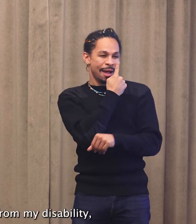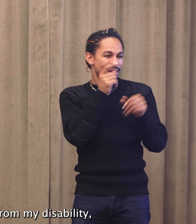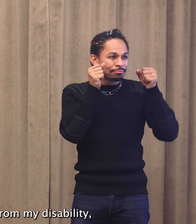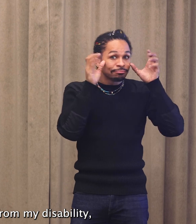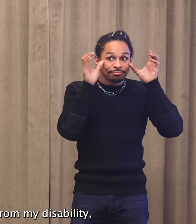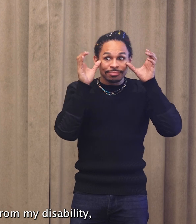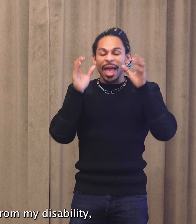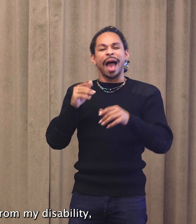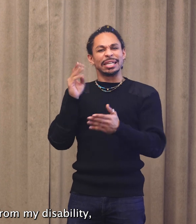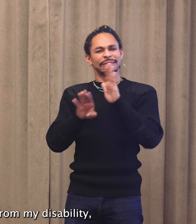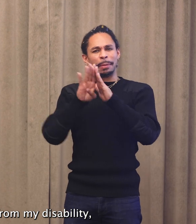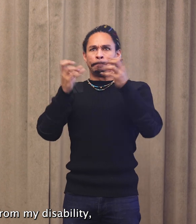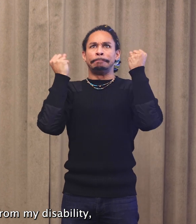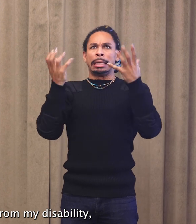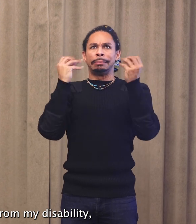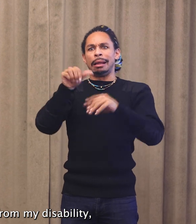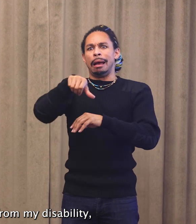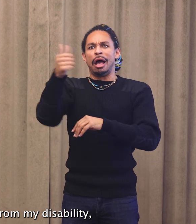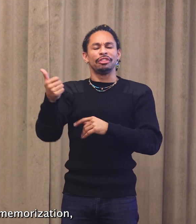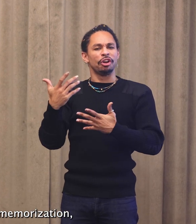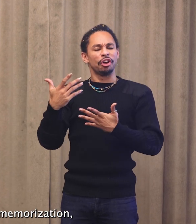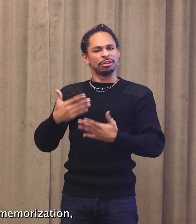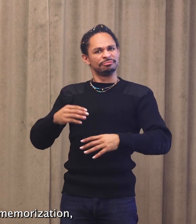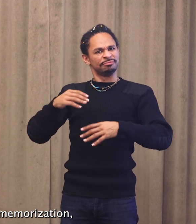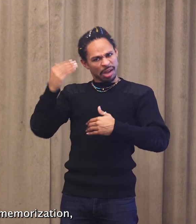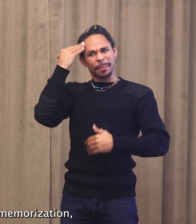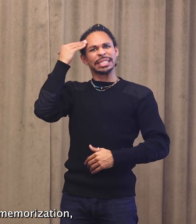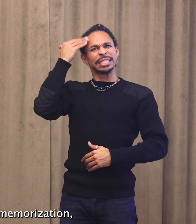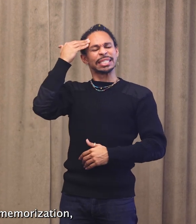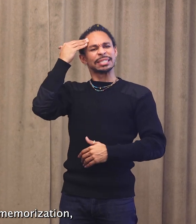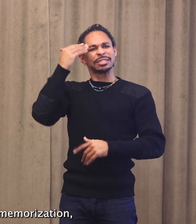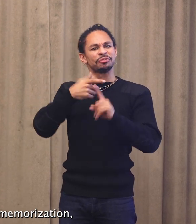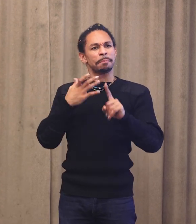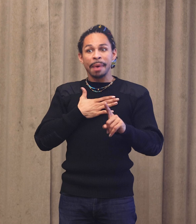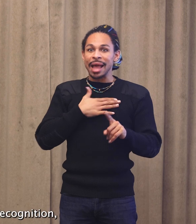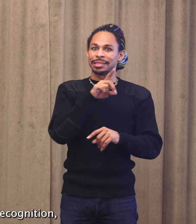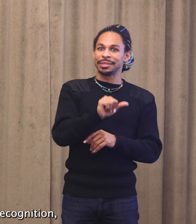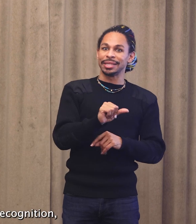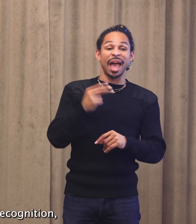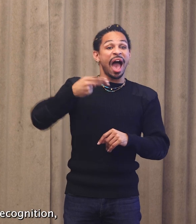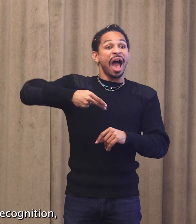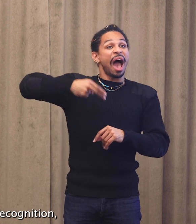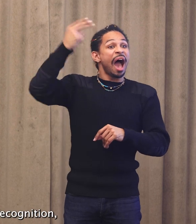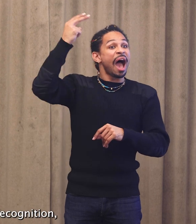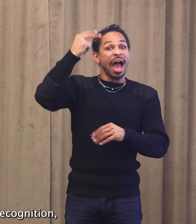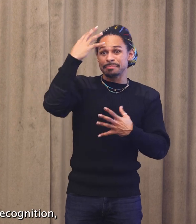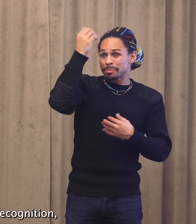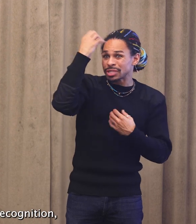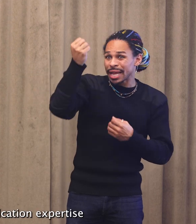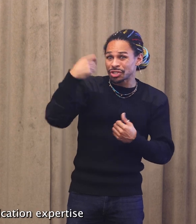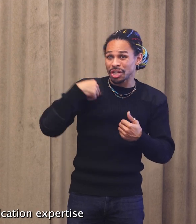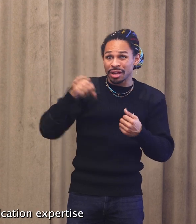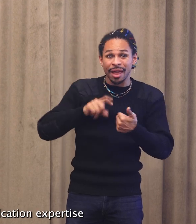competencies from my disability. Like high volume memorization, rapid pattern recognition,